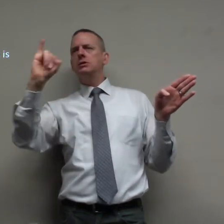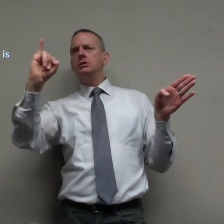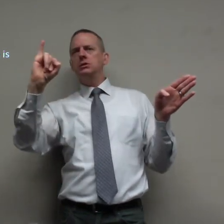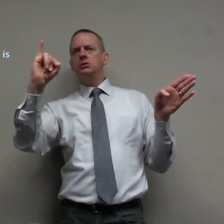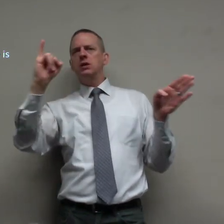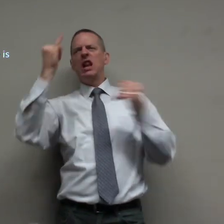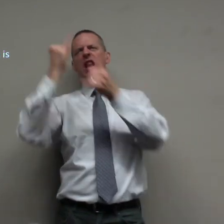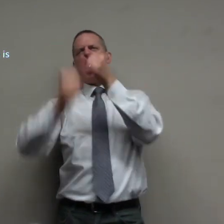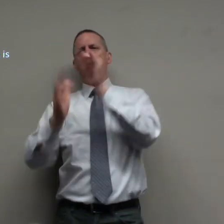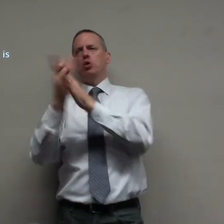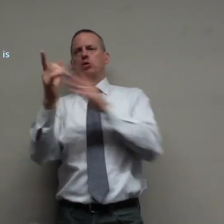Malachi